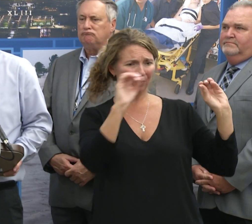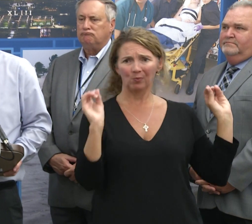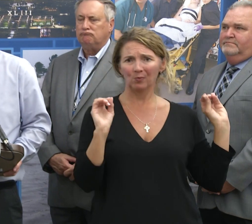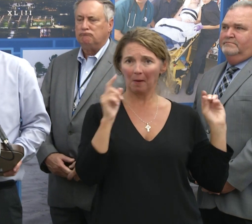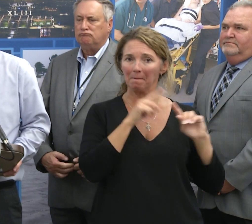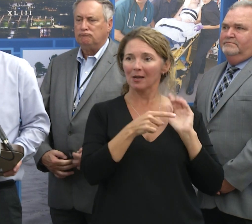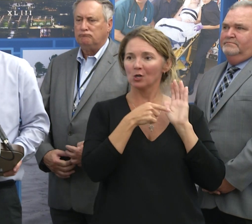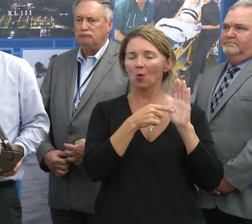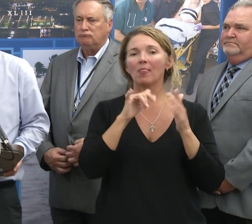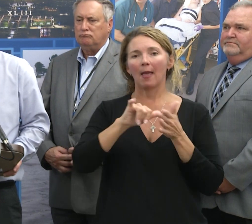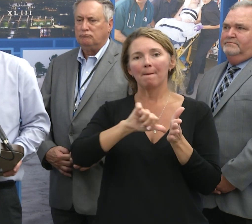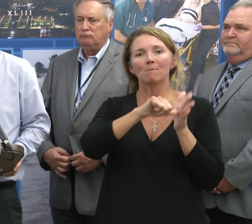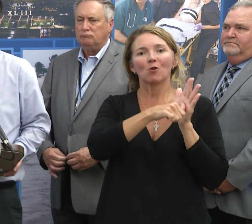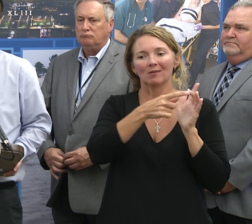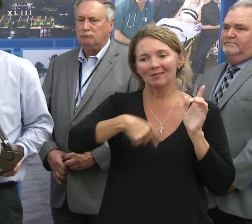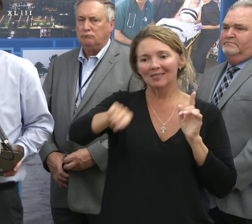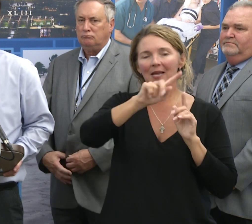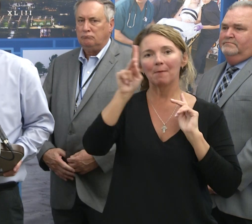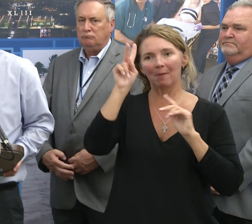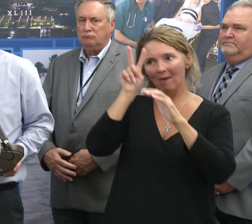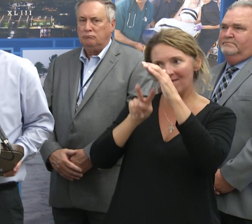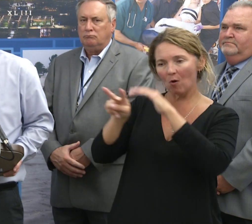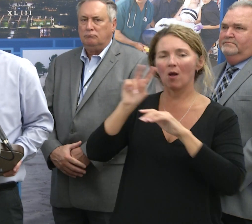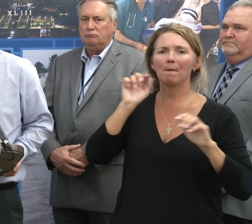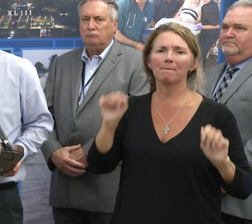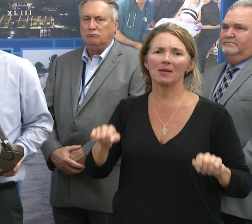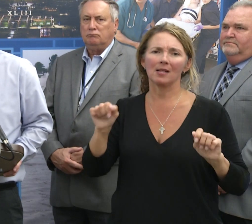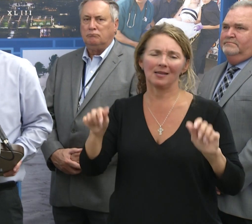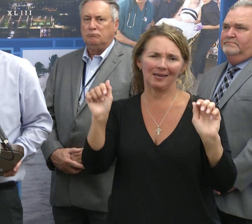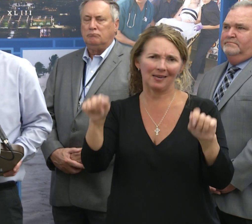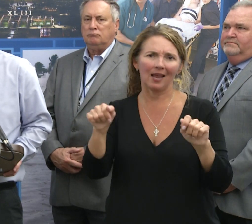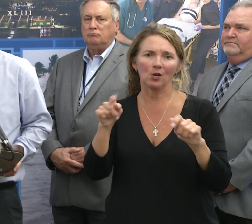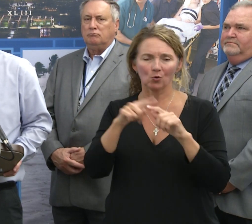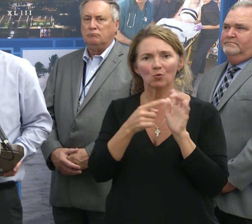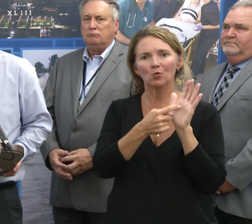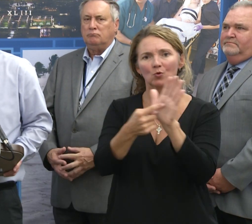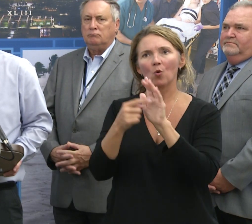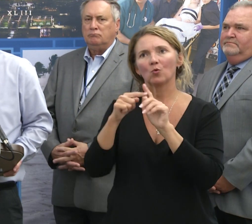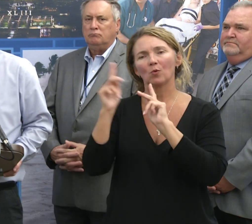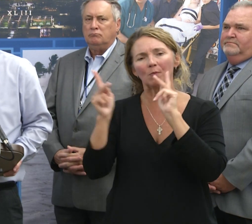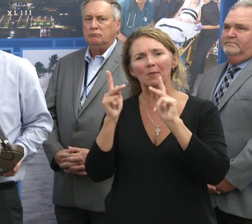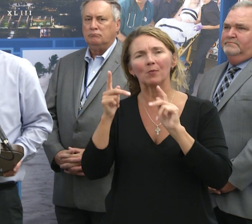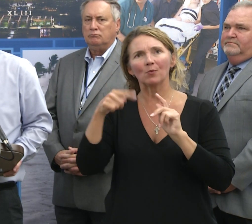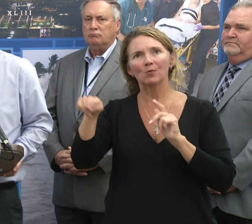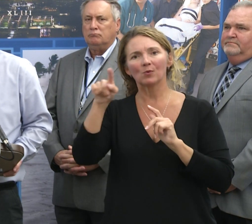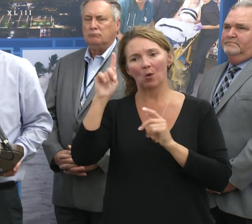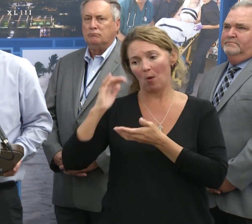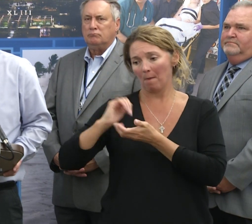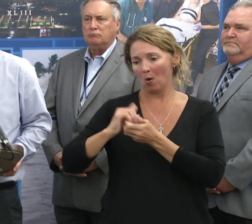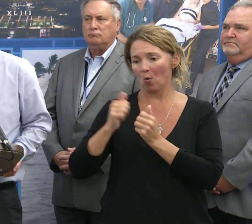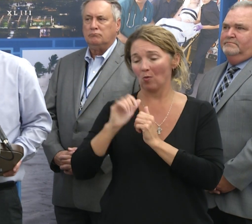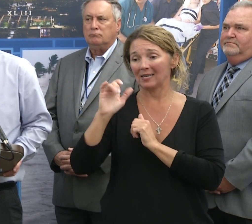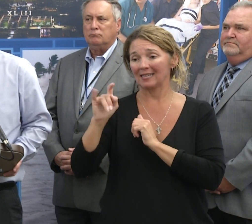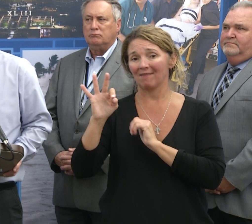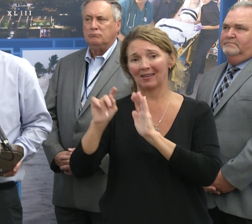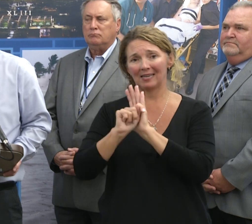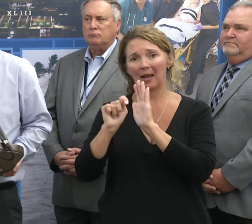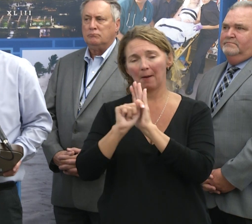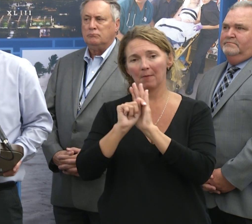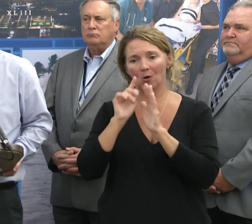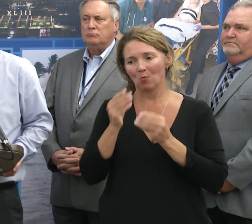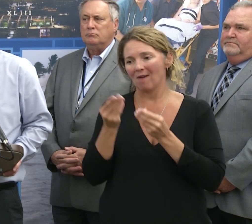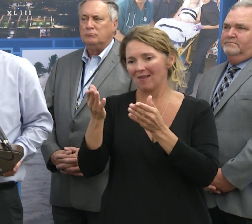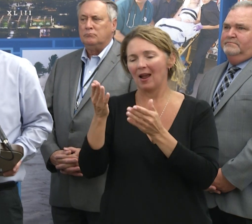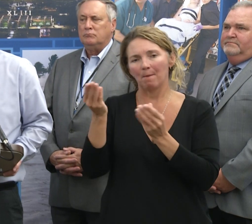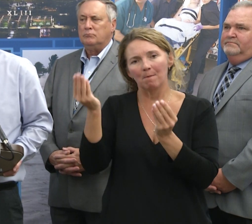So it shows the impressive forecasting ability that we have in the National Weather Service and NOAA. And in partnership with the city of Tampa, we're able